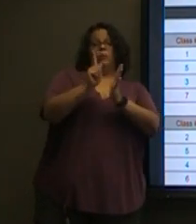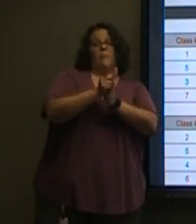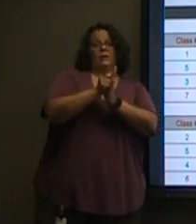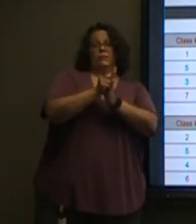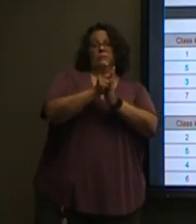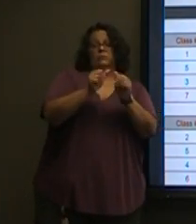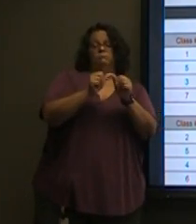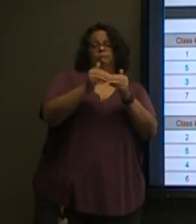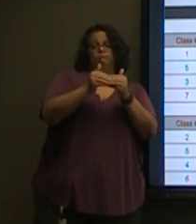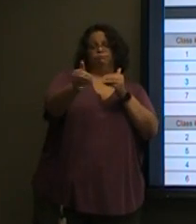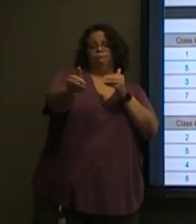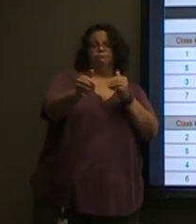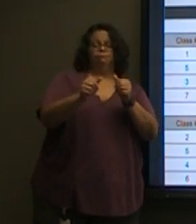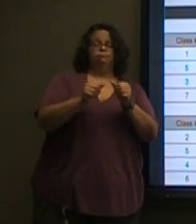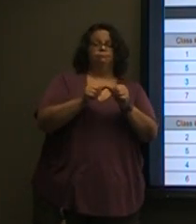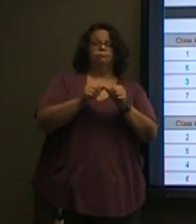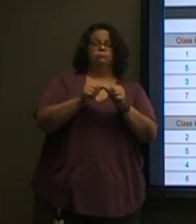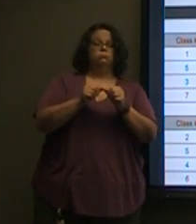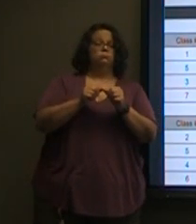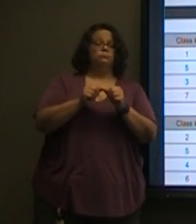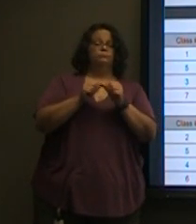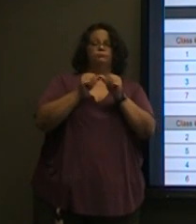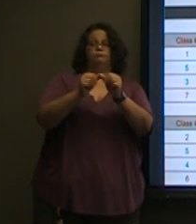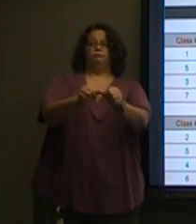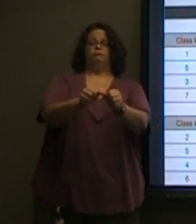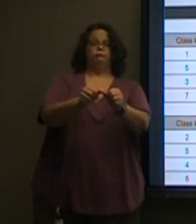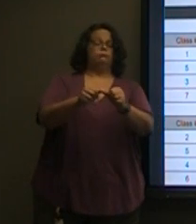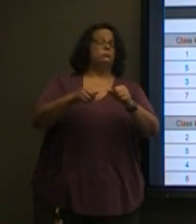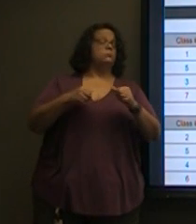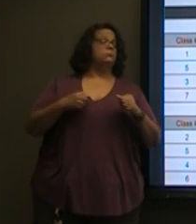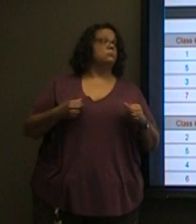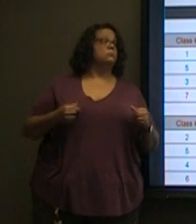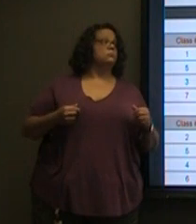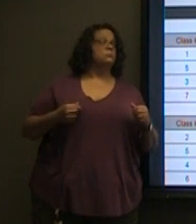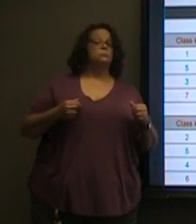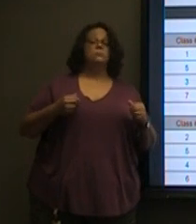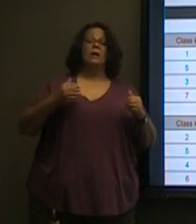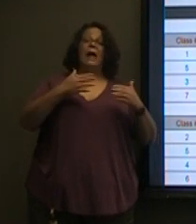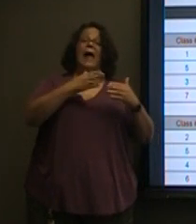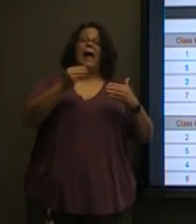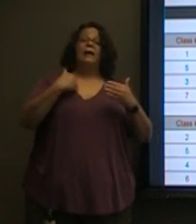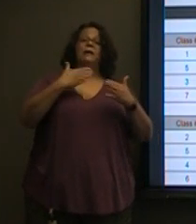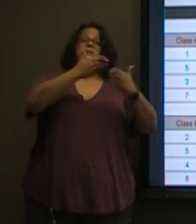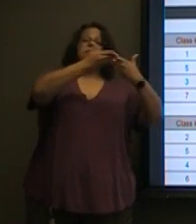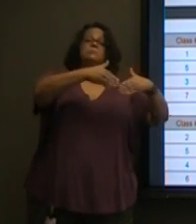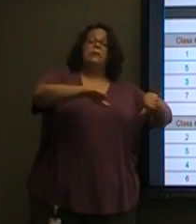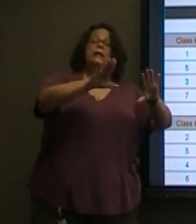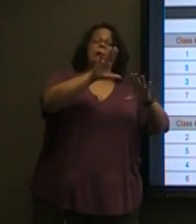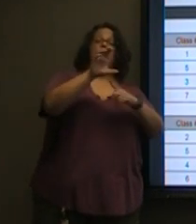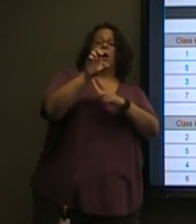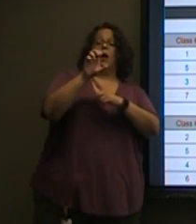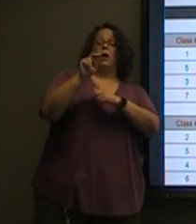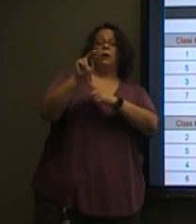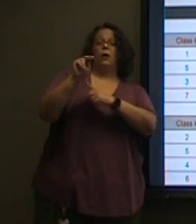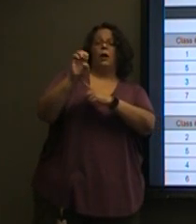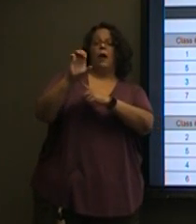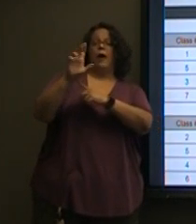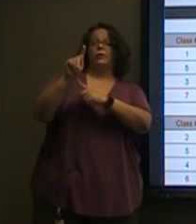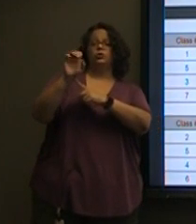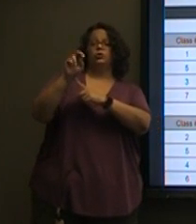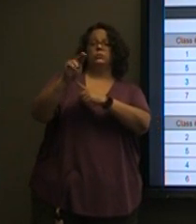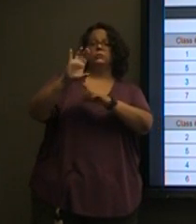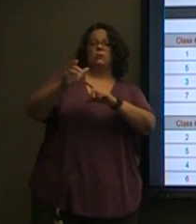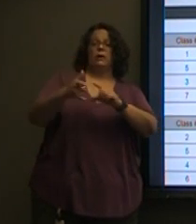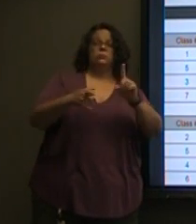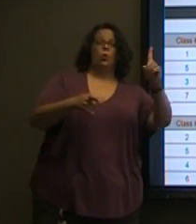length. With that being said, and us having split connections, they'll have one connection on A rotation